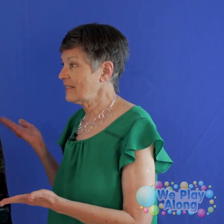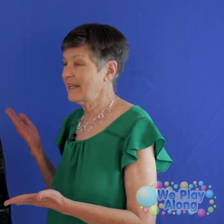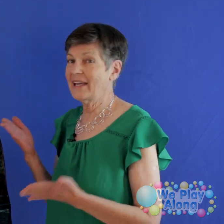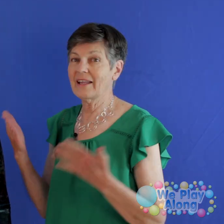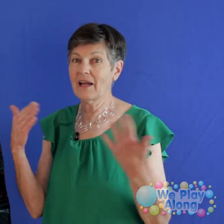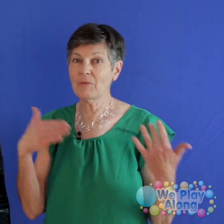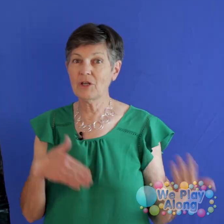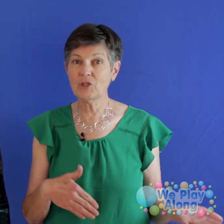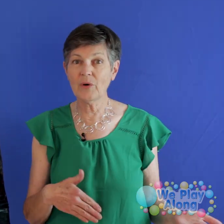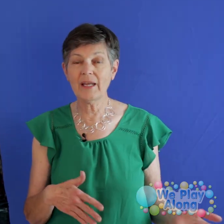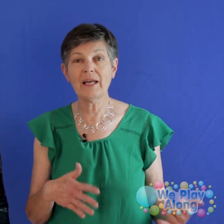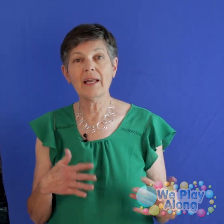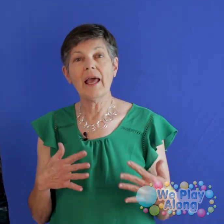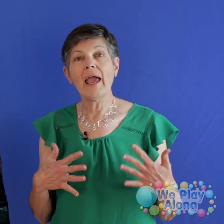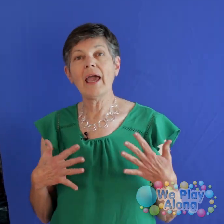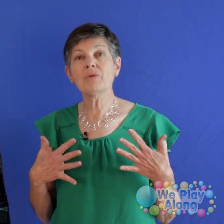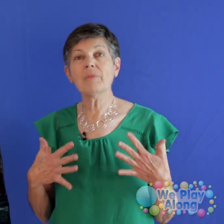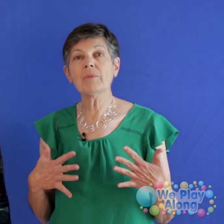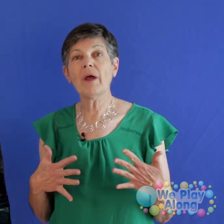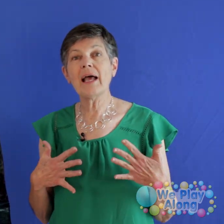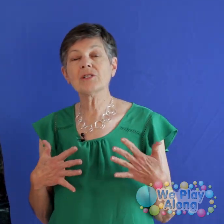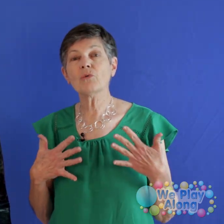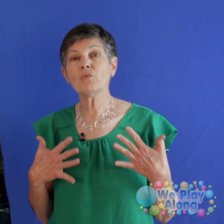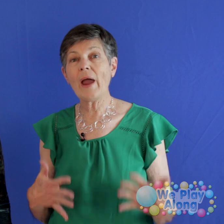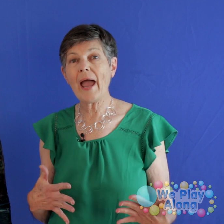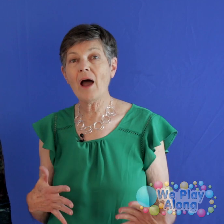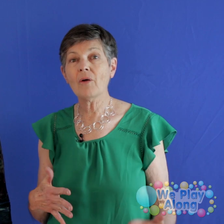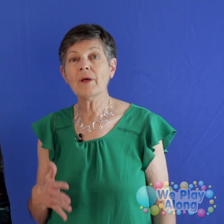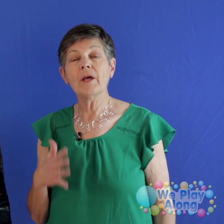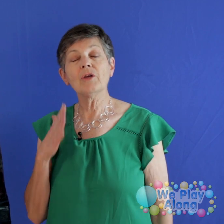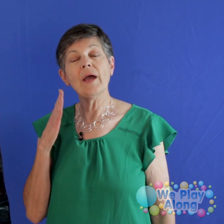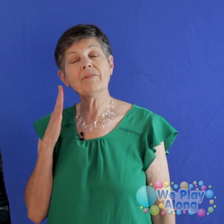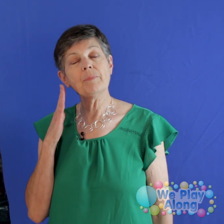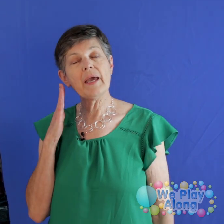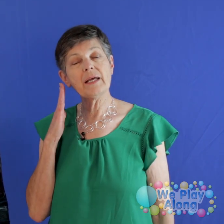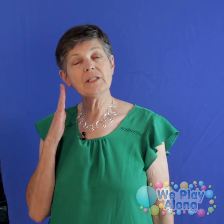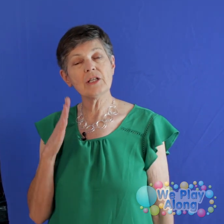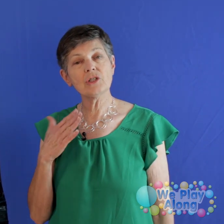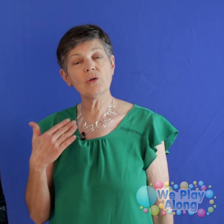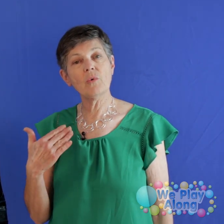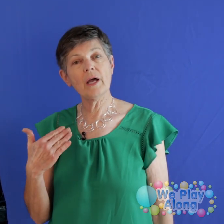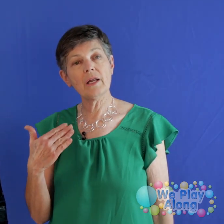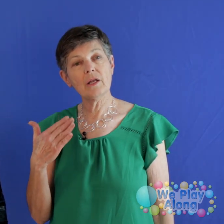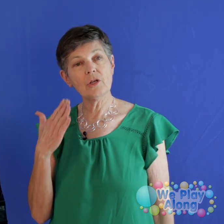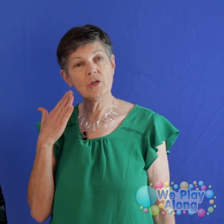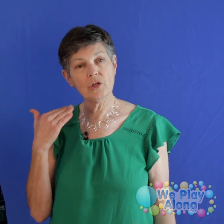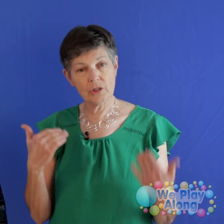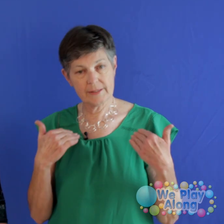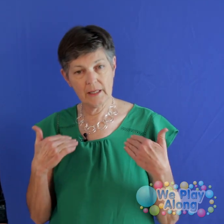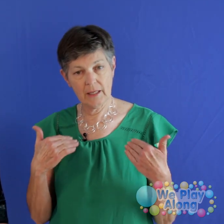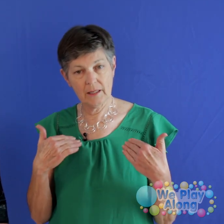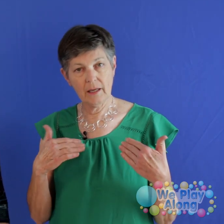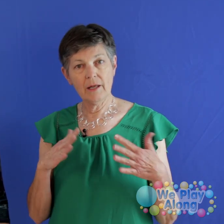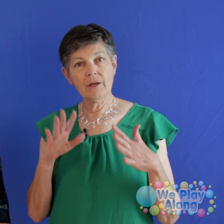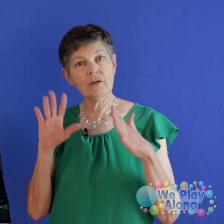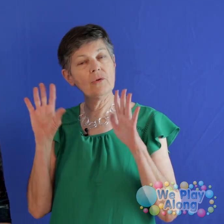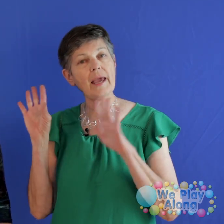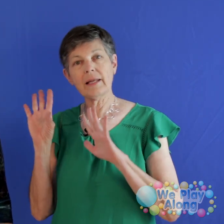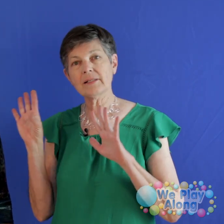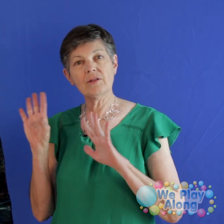singing and I'm going to join in. And remember as a round you have to pay attention to what you're singing. You can't listen